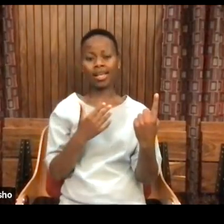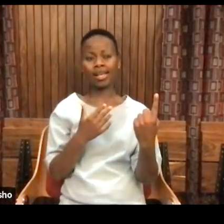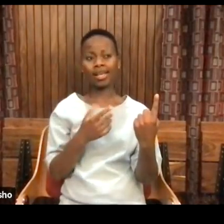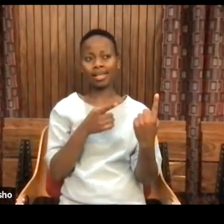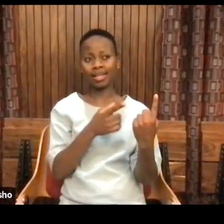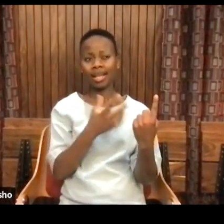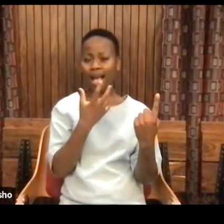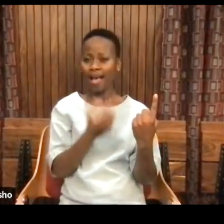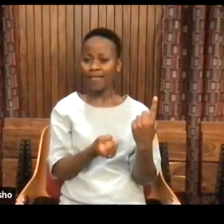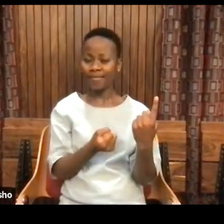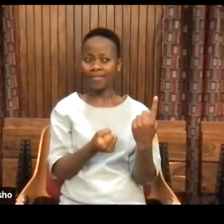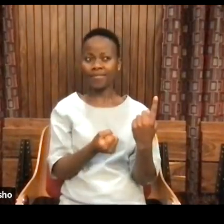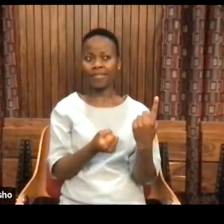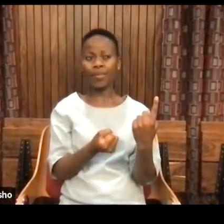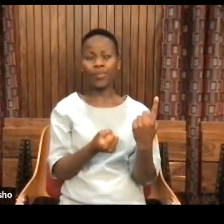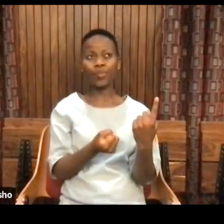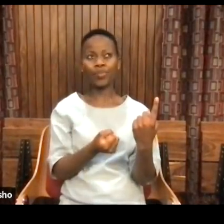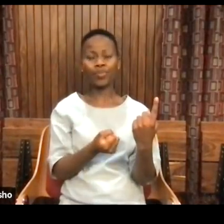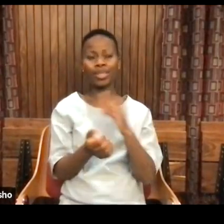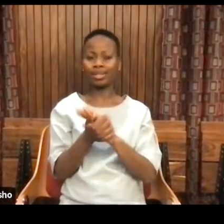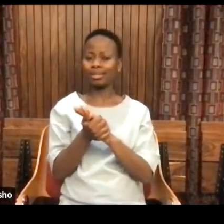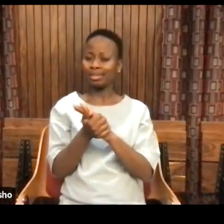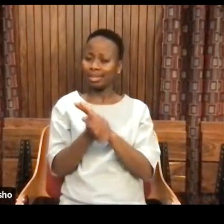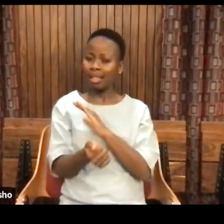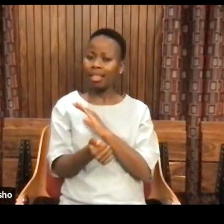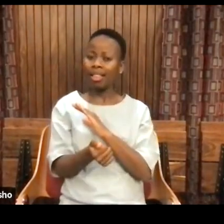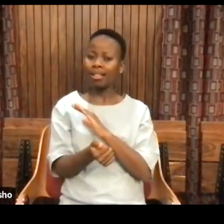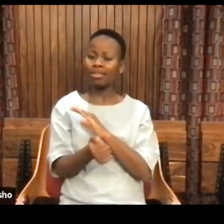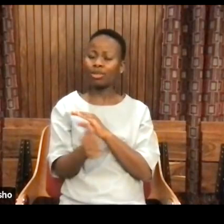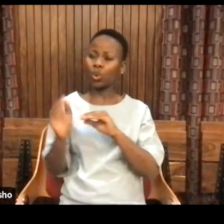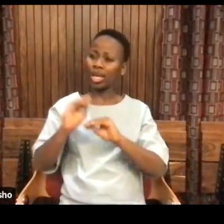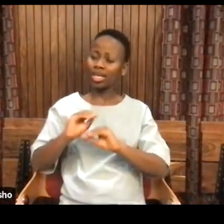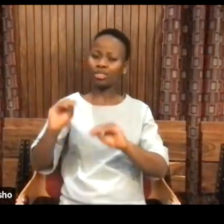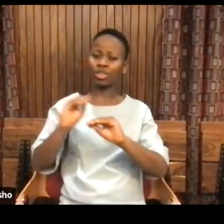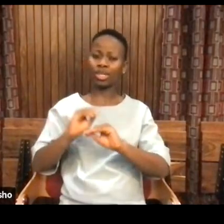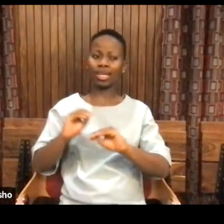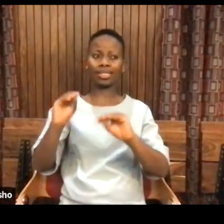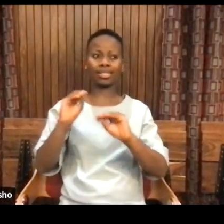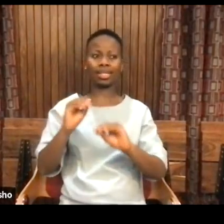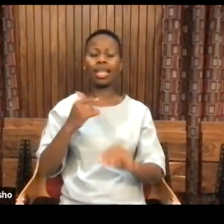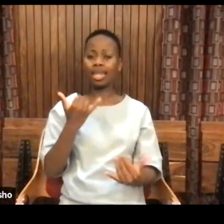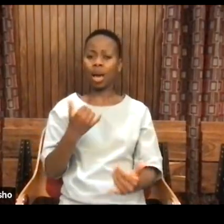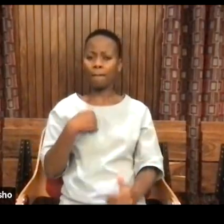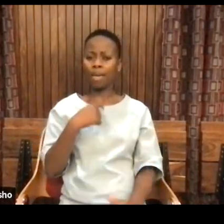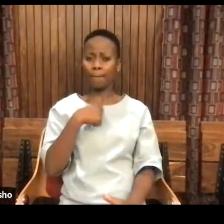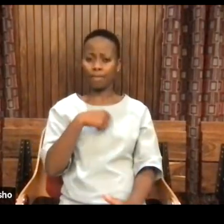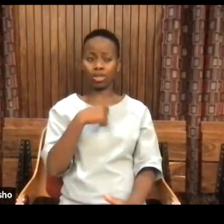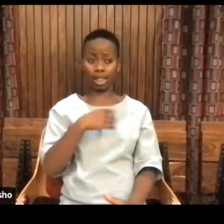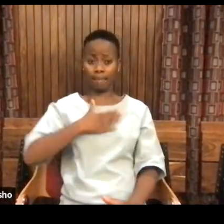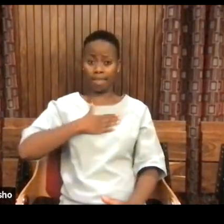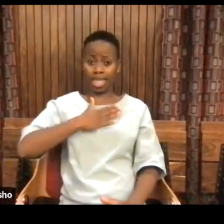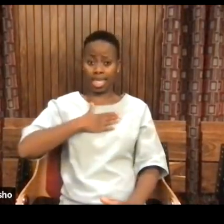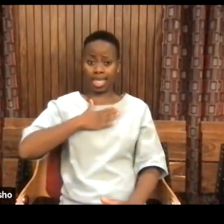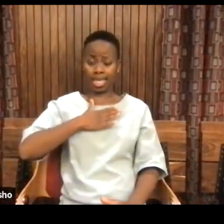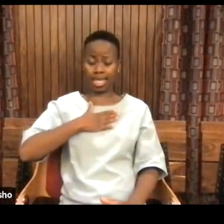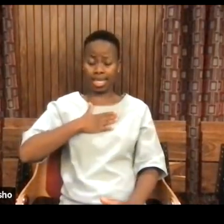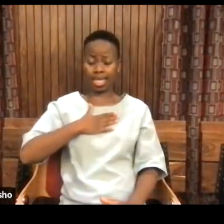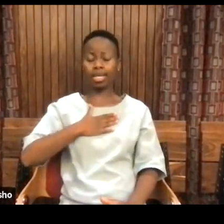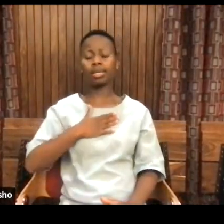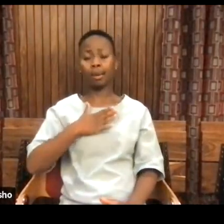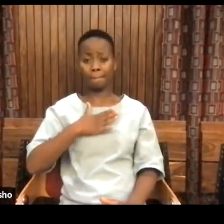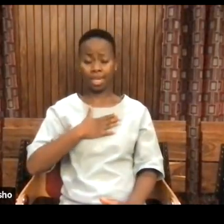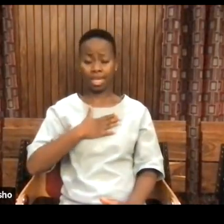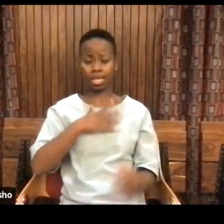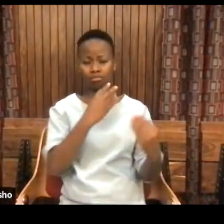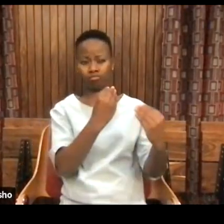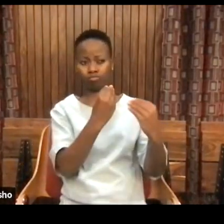has the ability to, to educate. I'm going to keep it personal. I'm say me, to educate